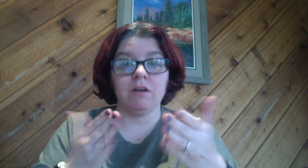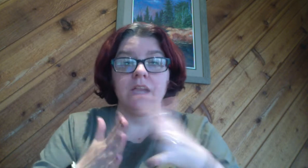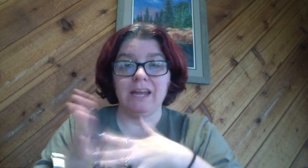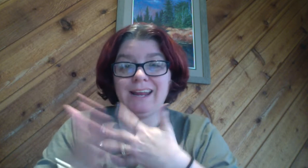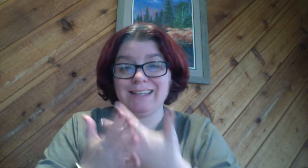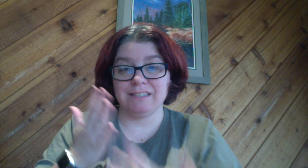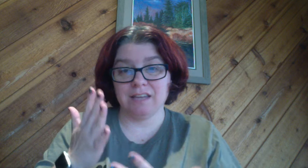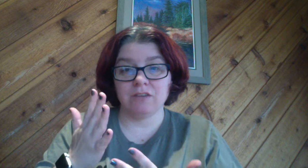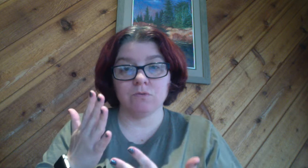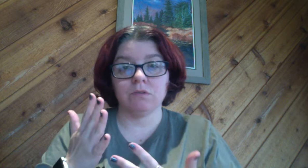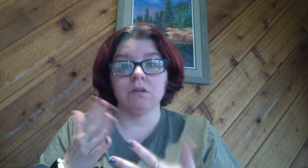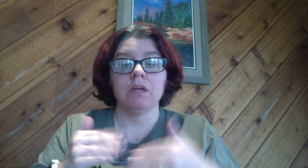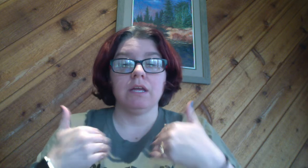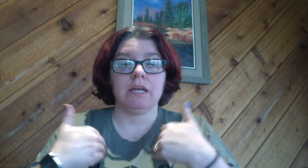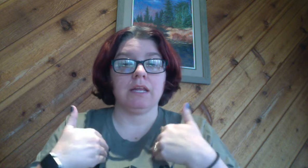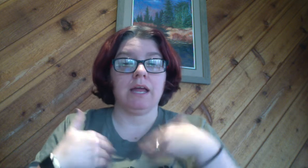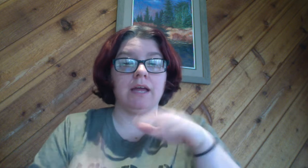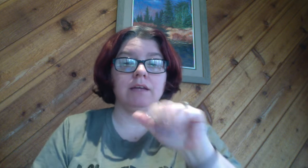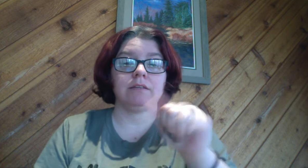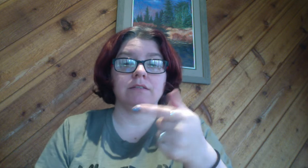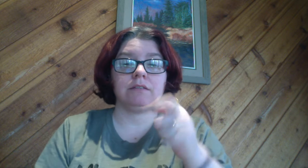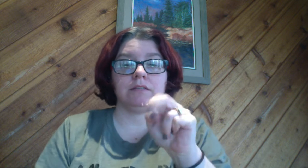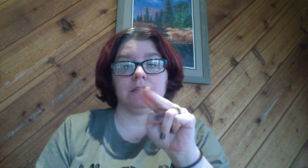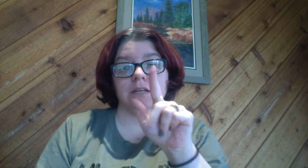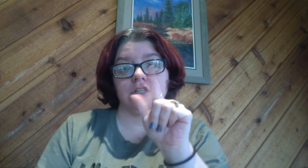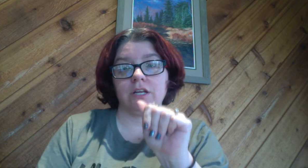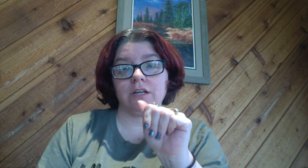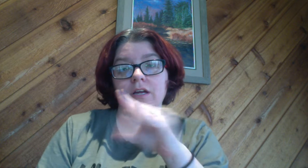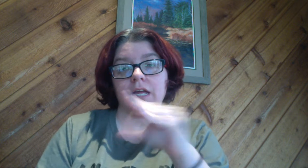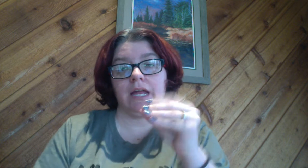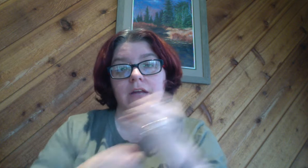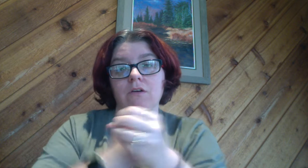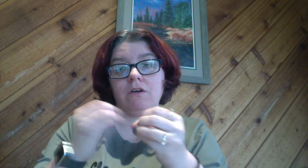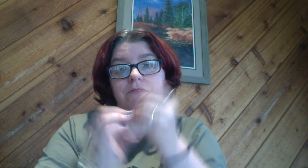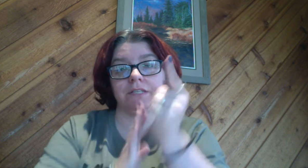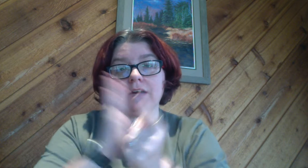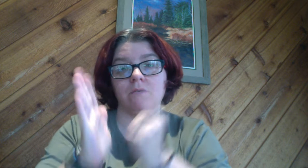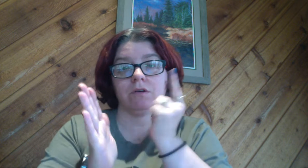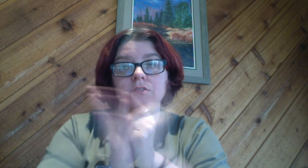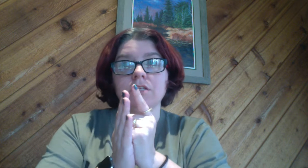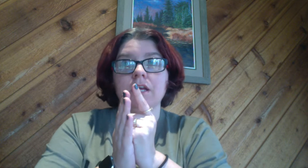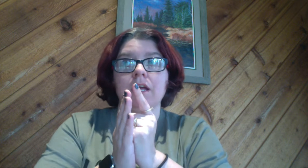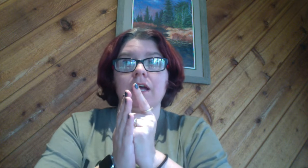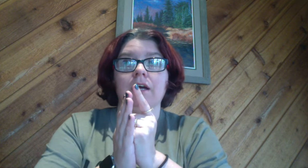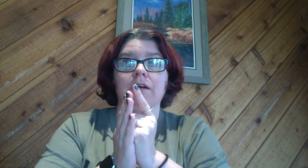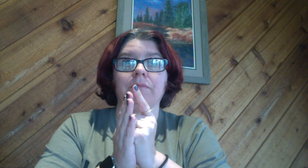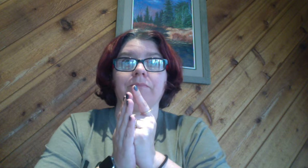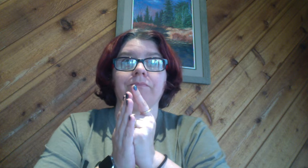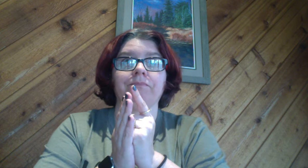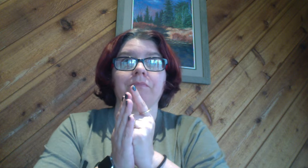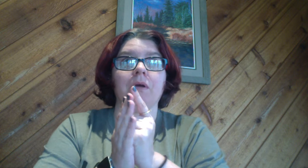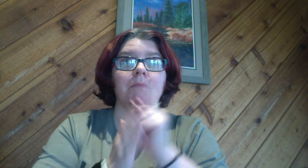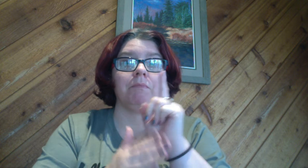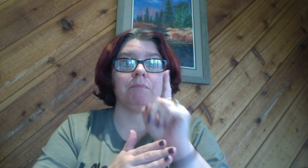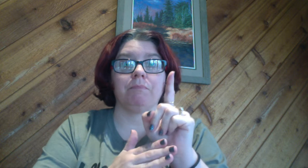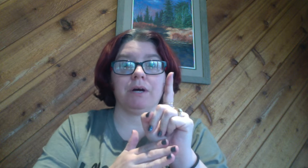it has the schedule it has the agenda and office hours but